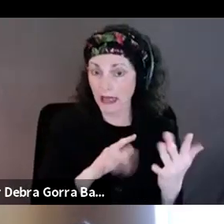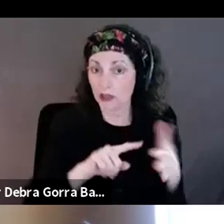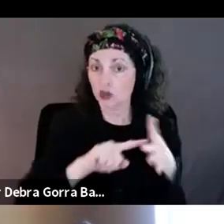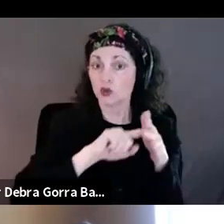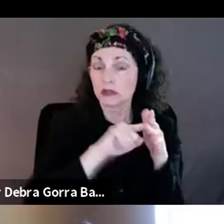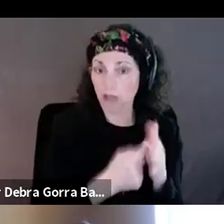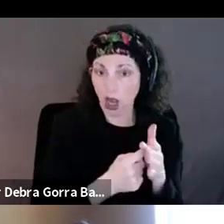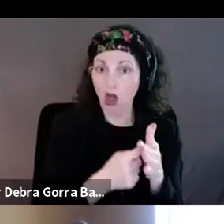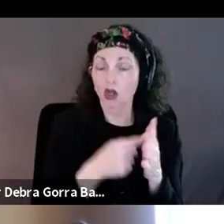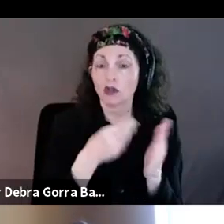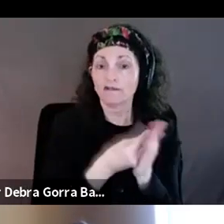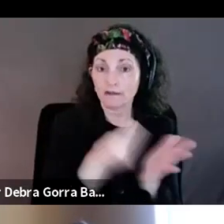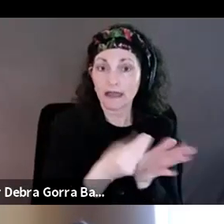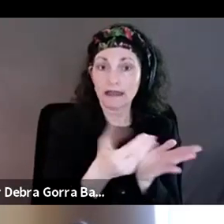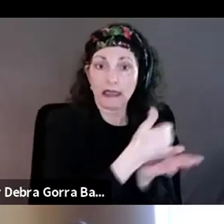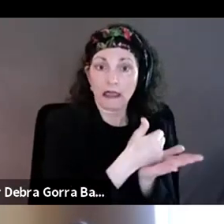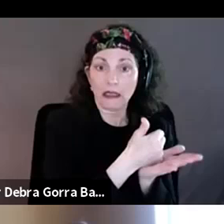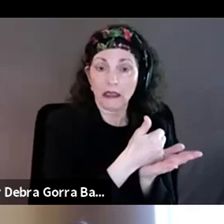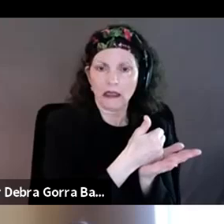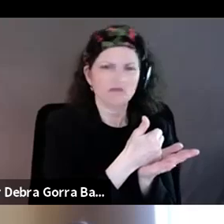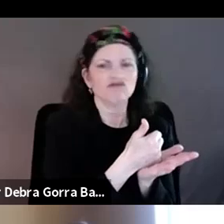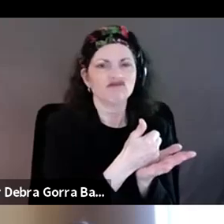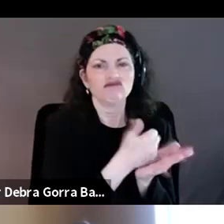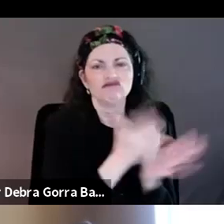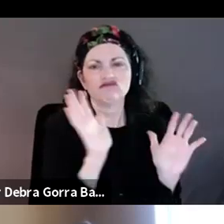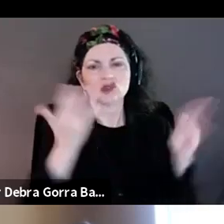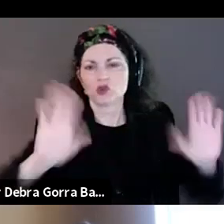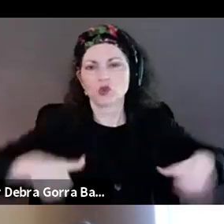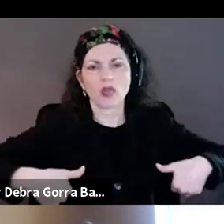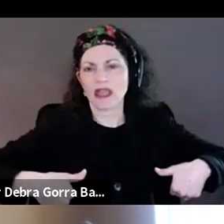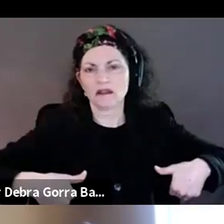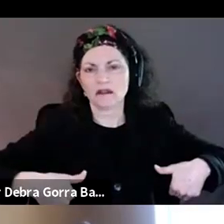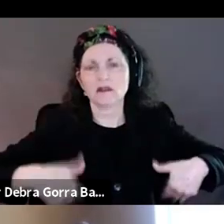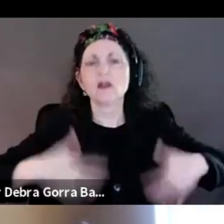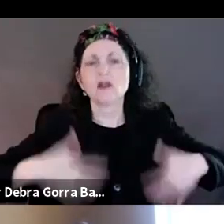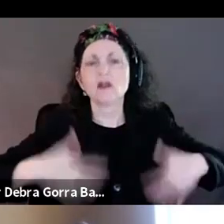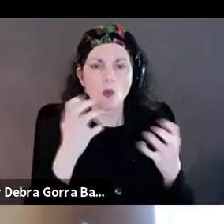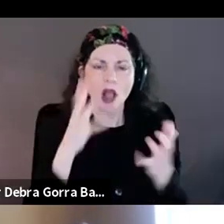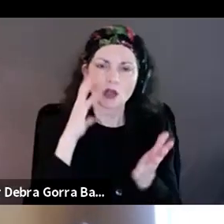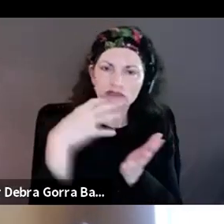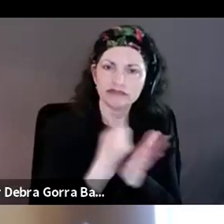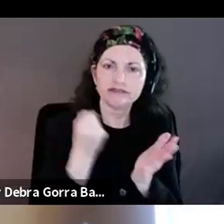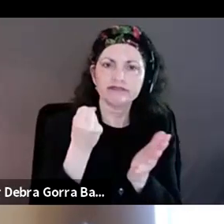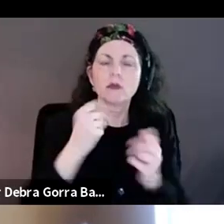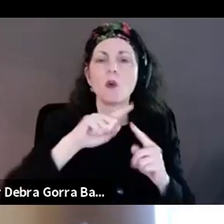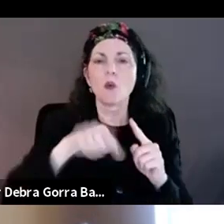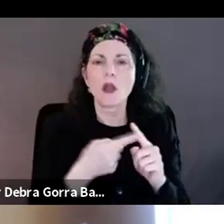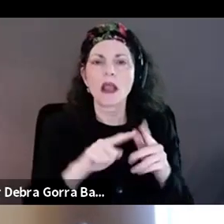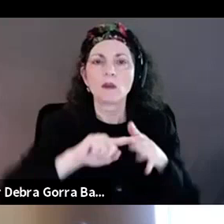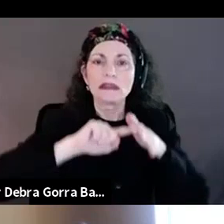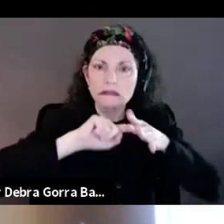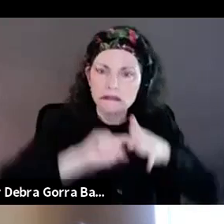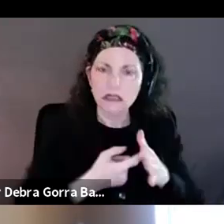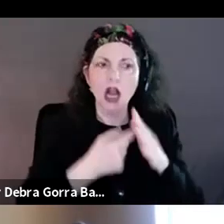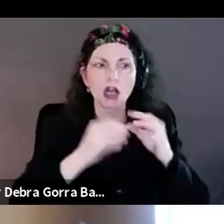figuring it out until the film's about to come out. It's sort of too late. You really want to capitalize on that moment when the film is entering the world and